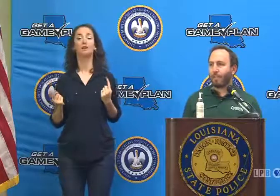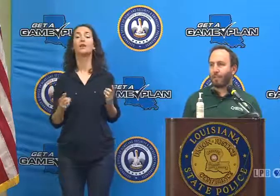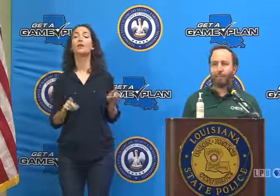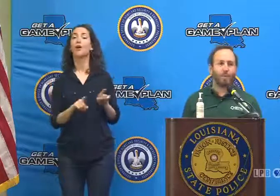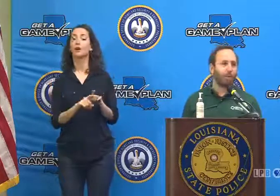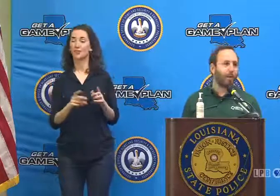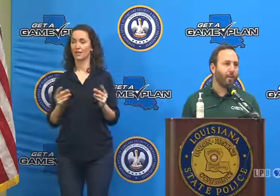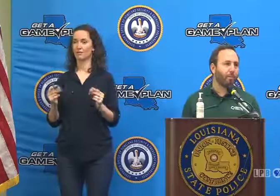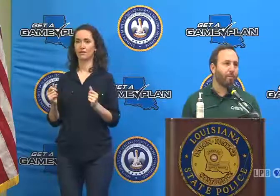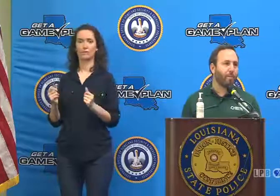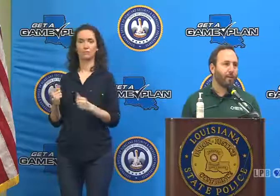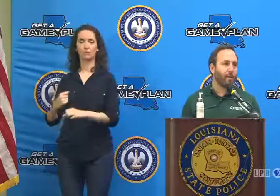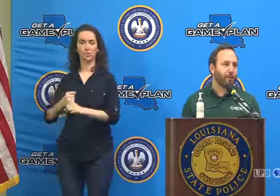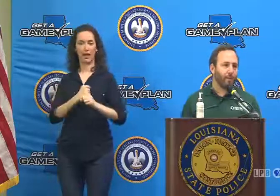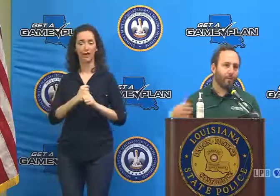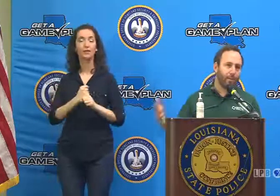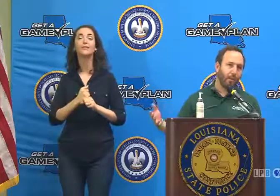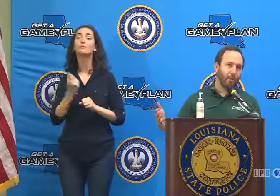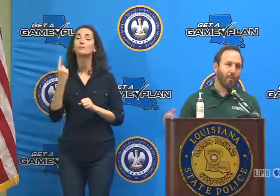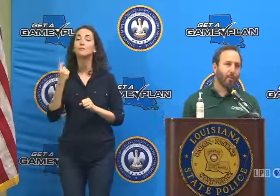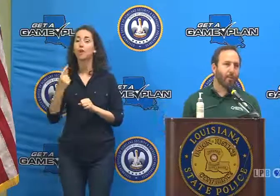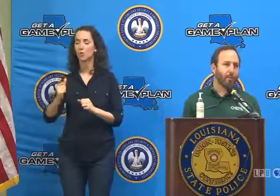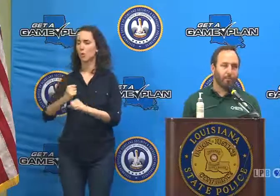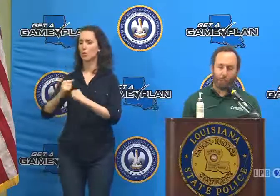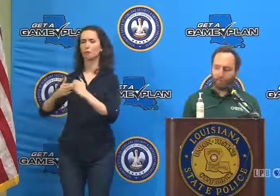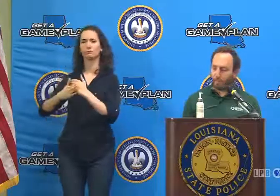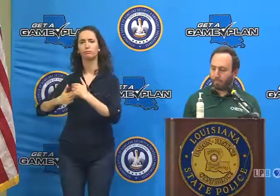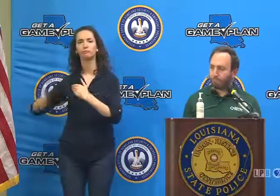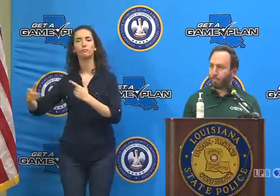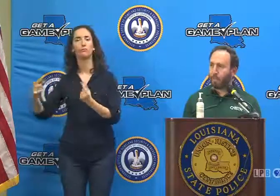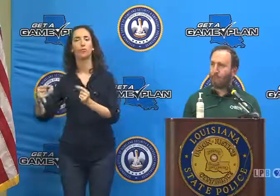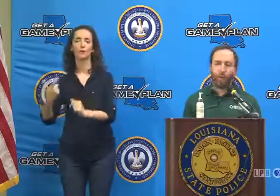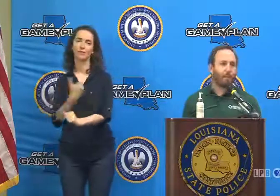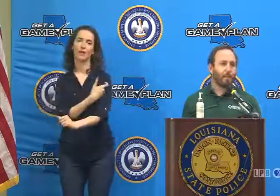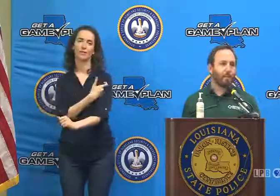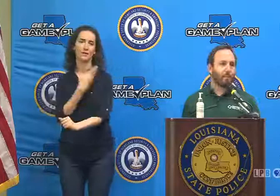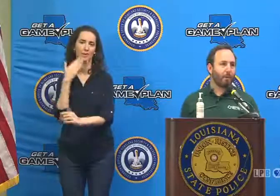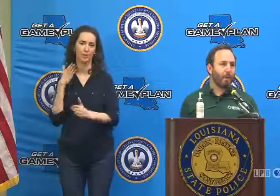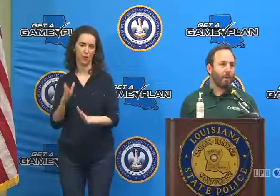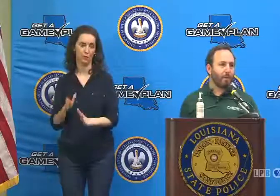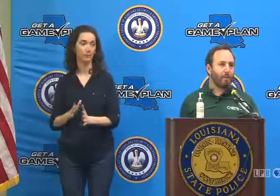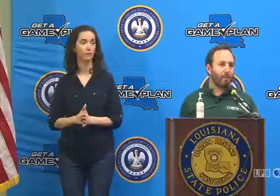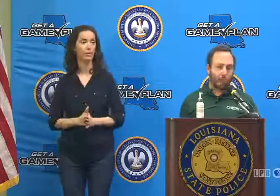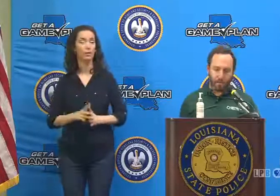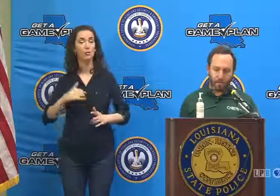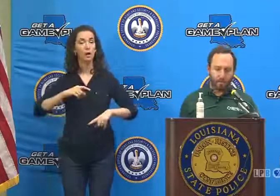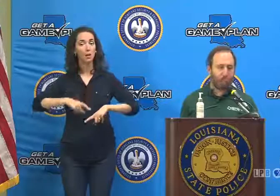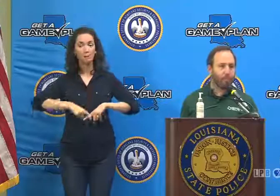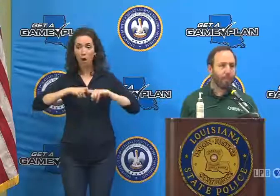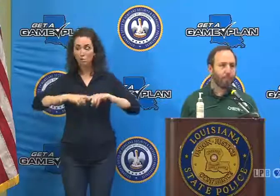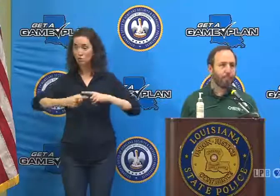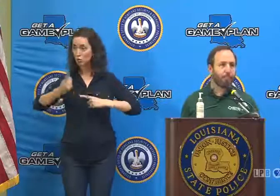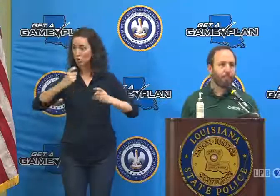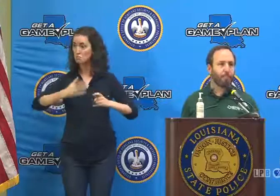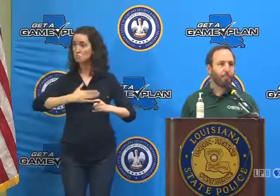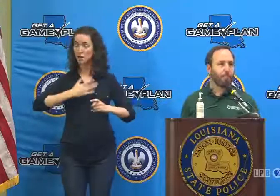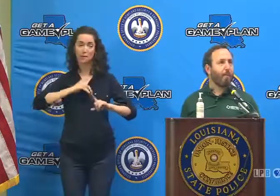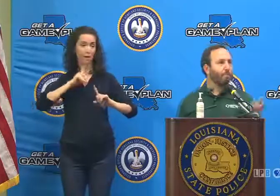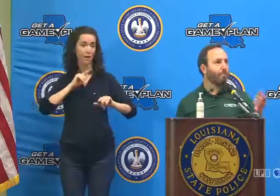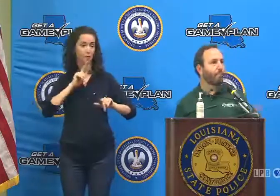vaccinated is the best way to keep you protected, looking forward to the future. I'll pause there, but be happy to answer any questions if there are any.